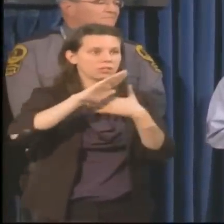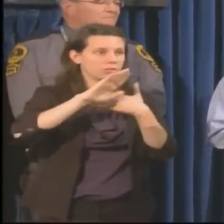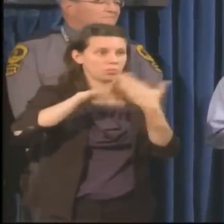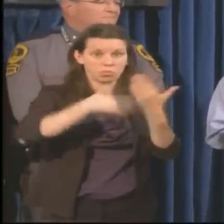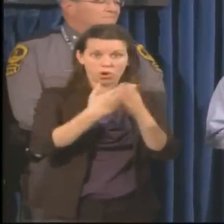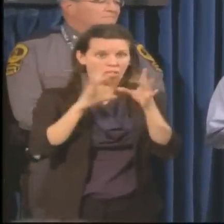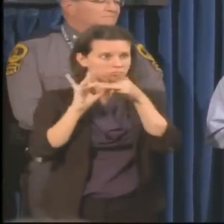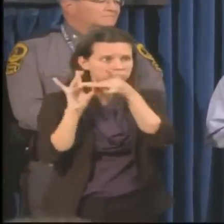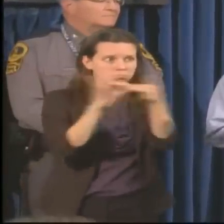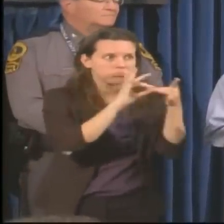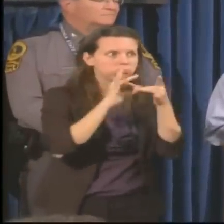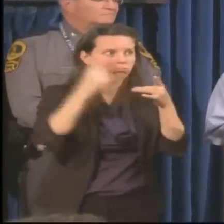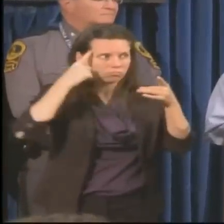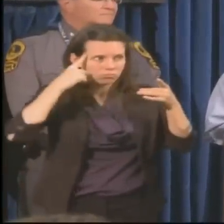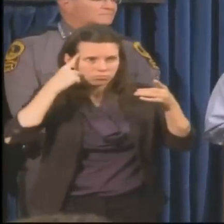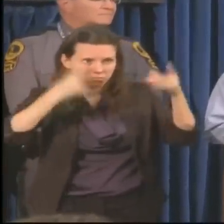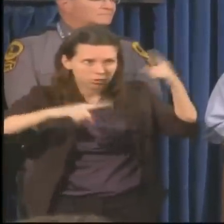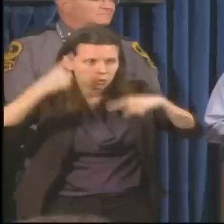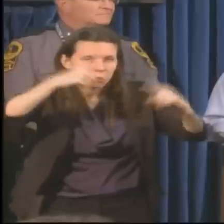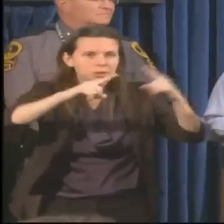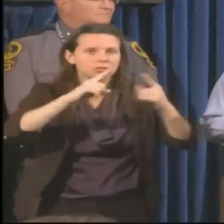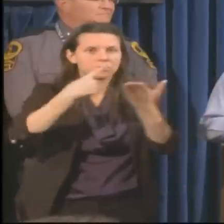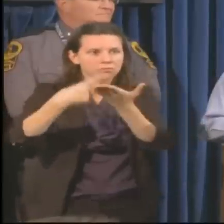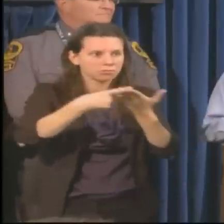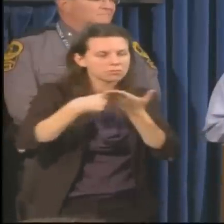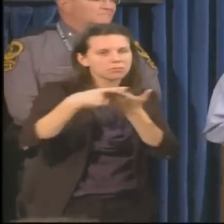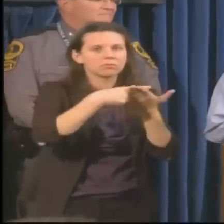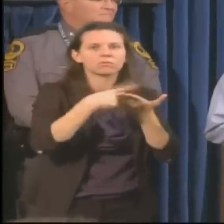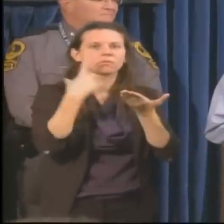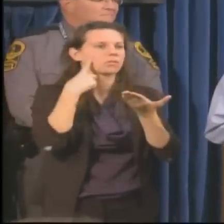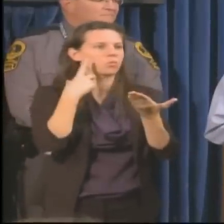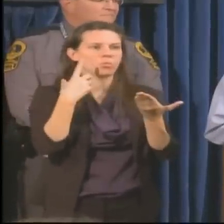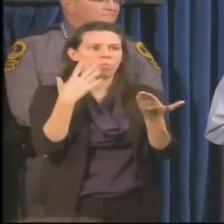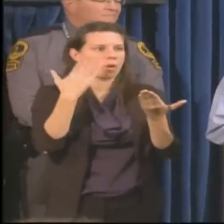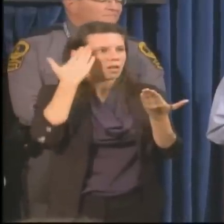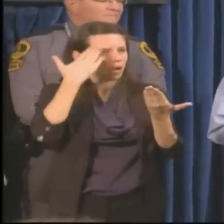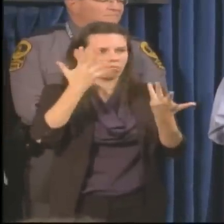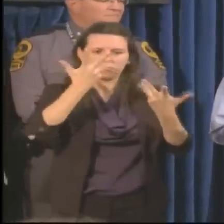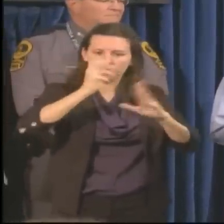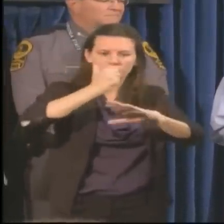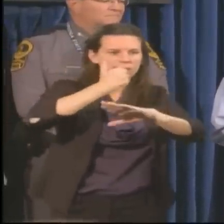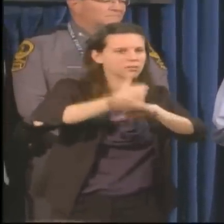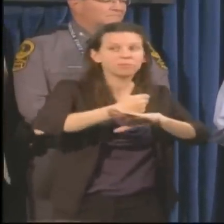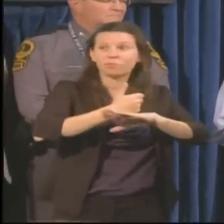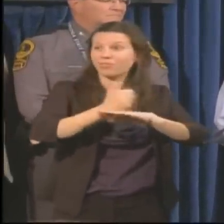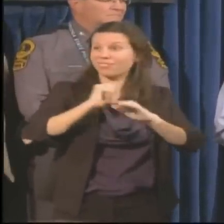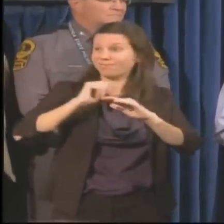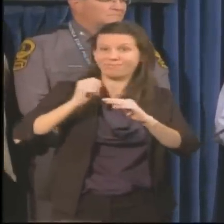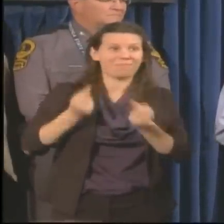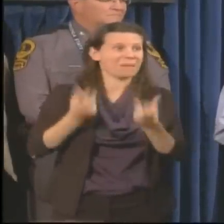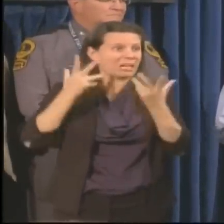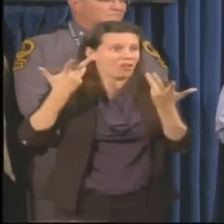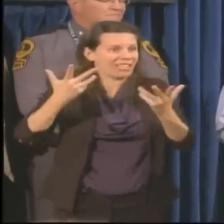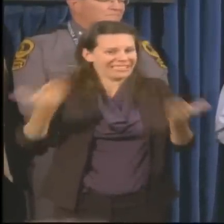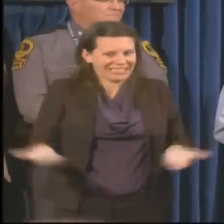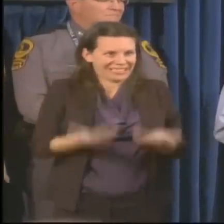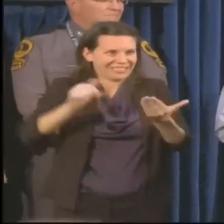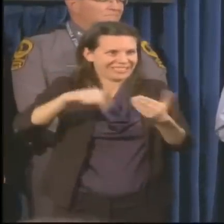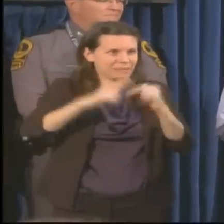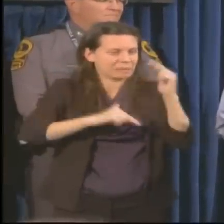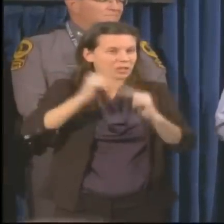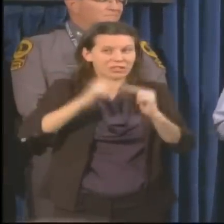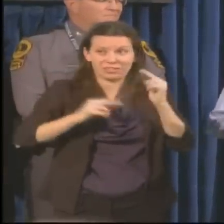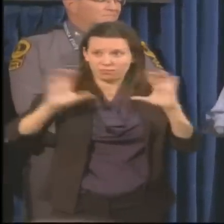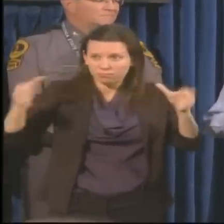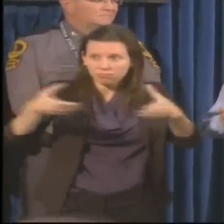coordinating, are in place. Many of them are right here in the EOC today. We'll continue working through the storm. The